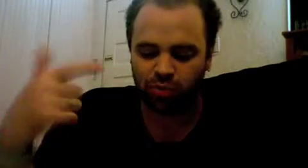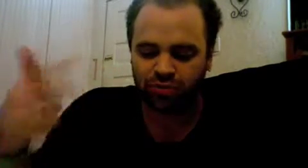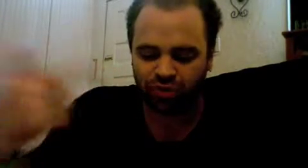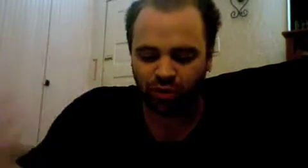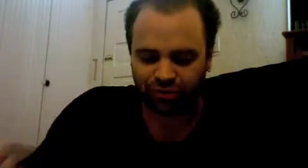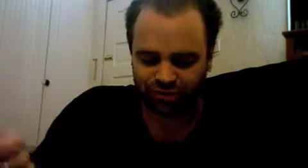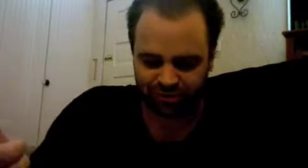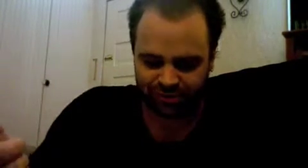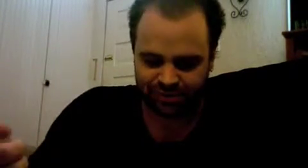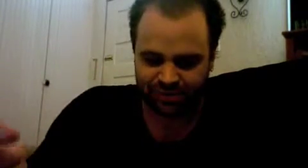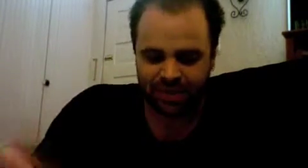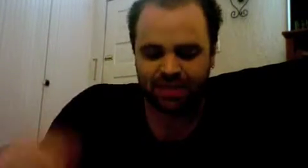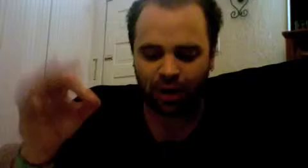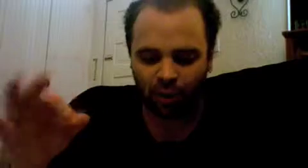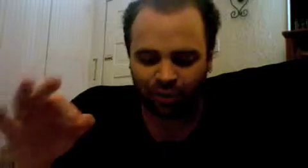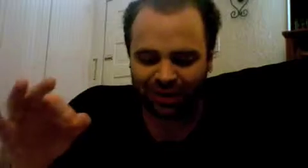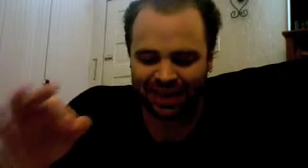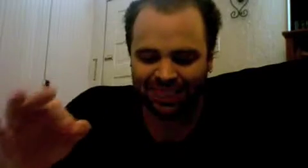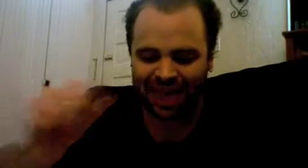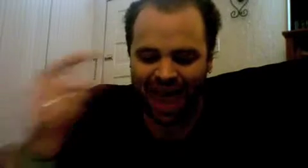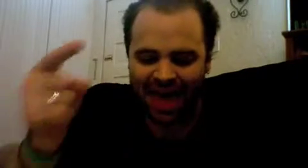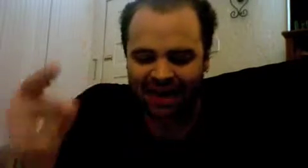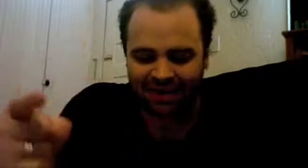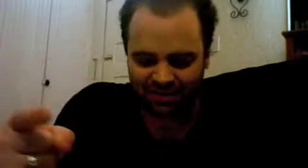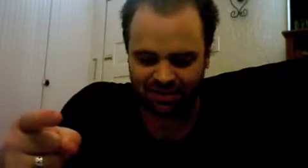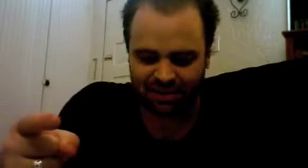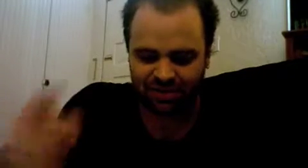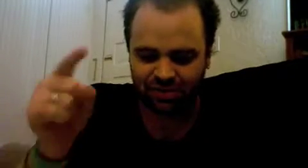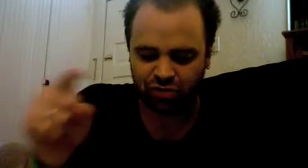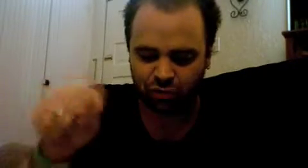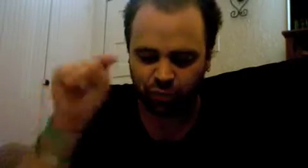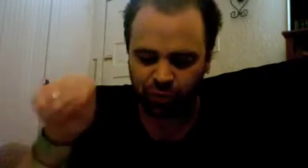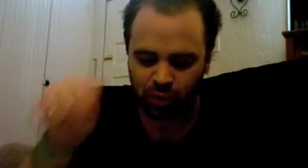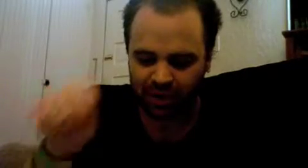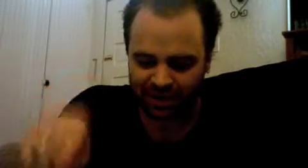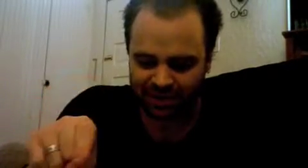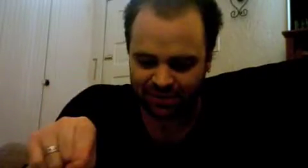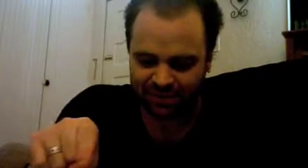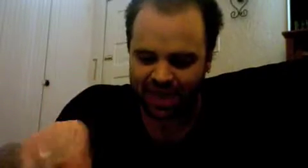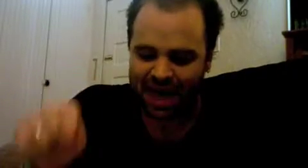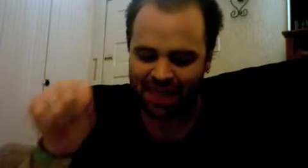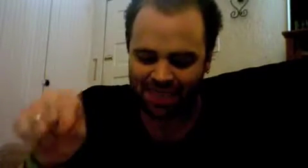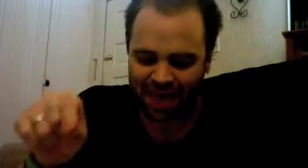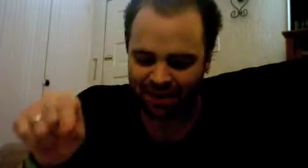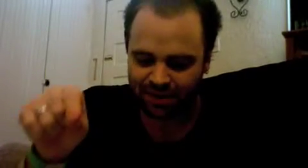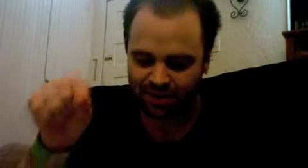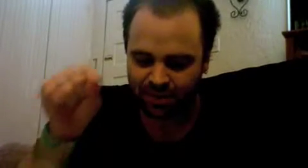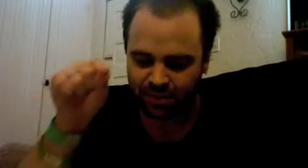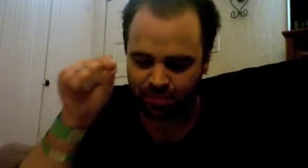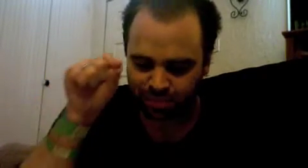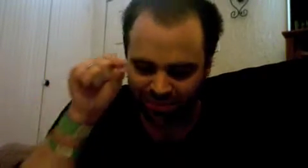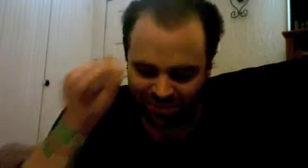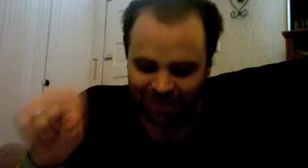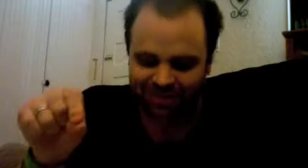result that only in the end is it truly what it is and that precisely